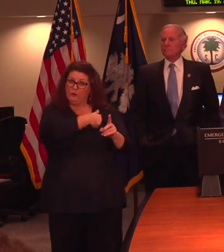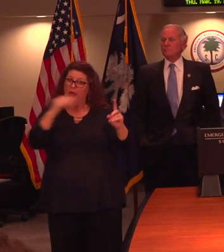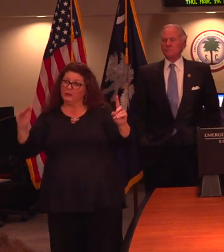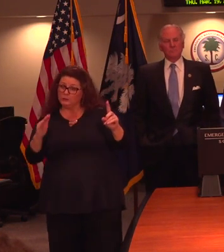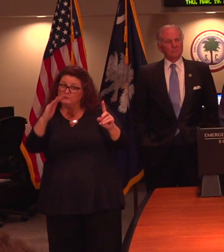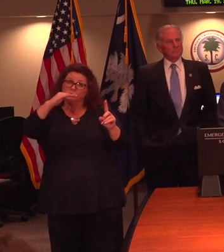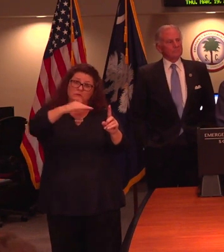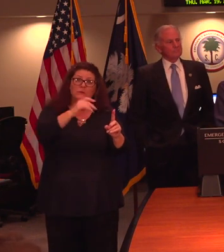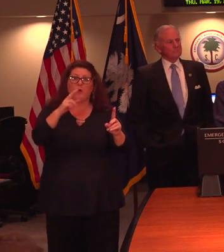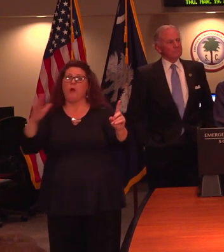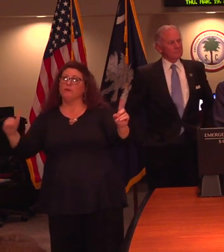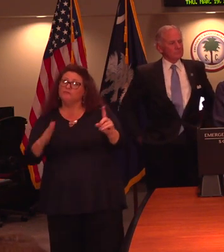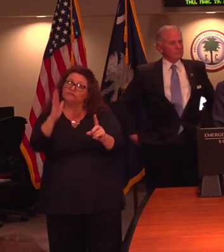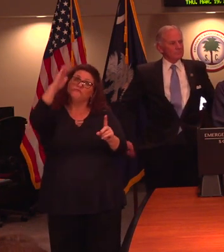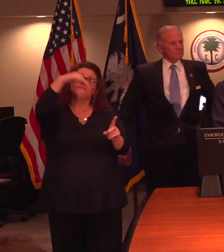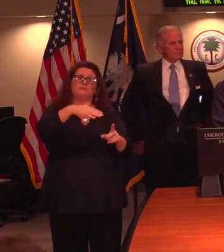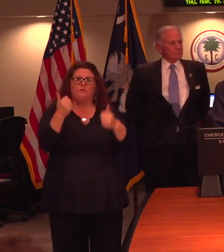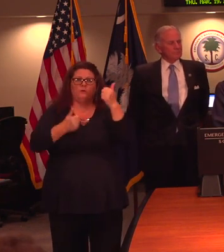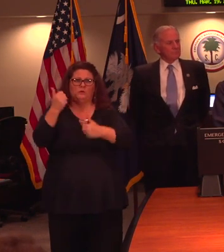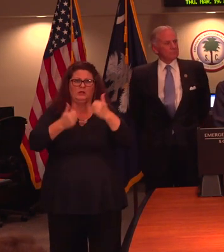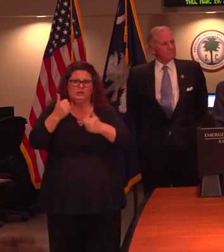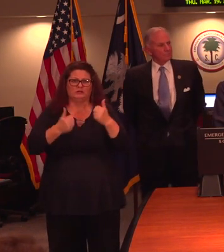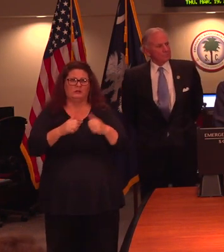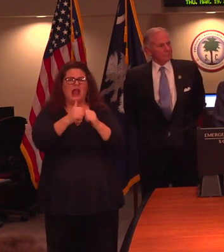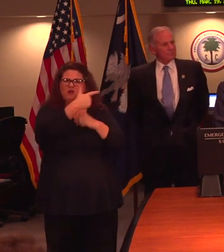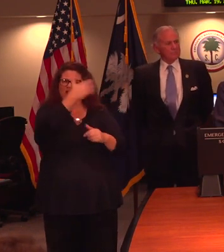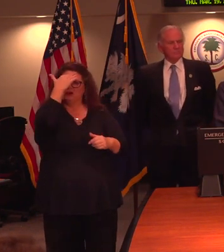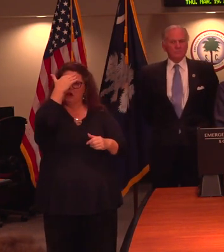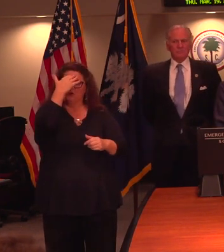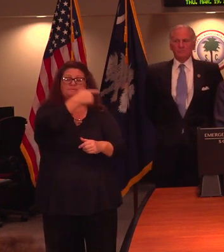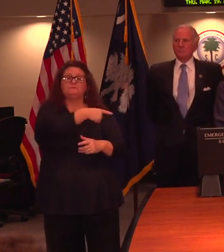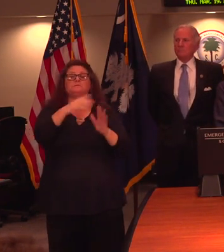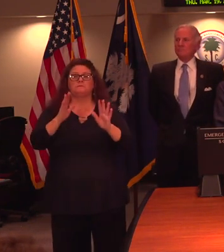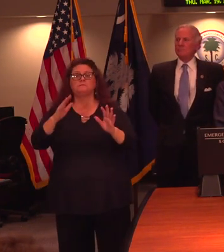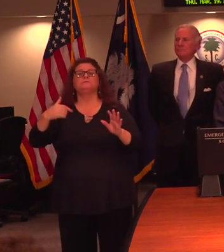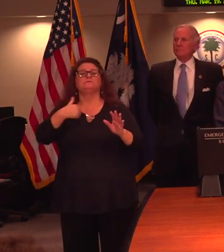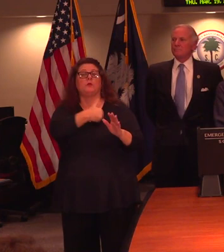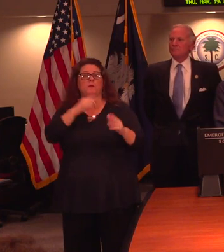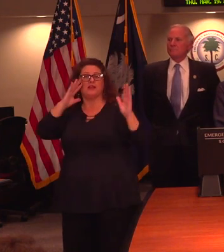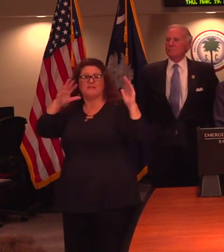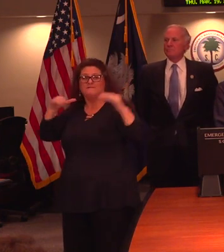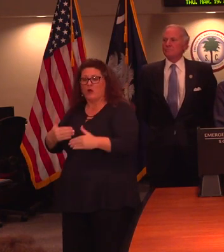Dr. what we're focusing on is the occurrence of new cases. So